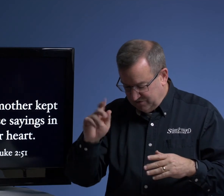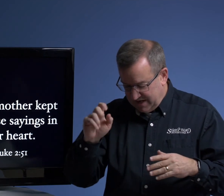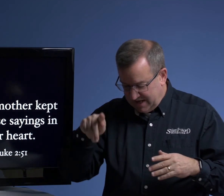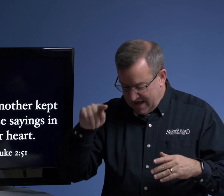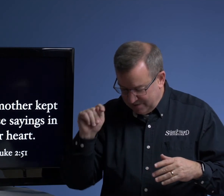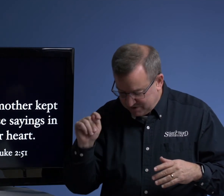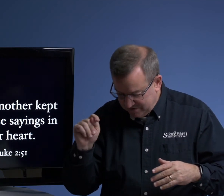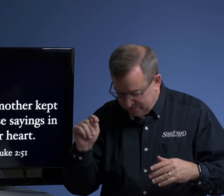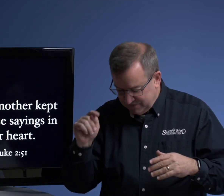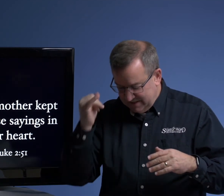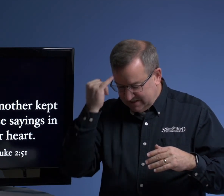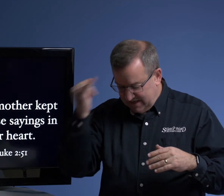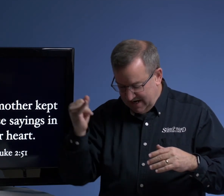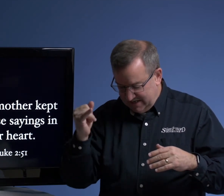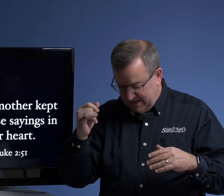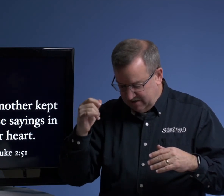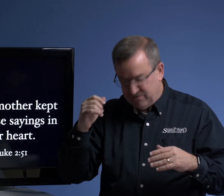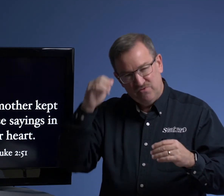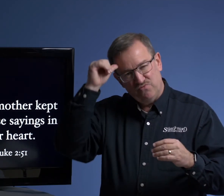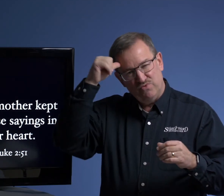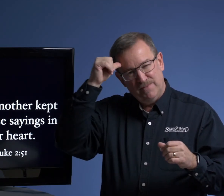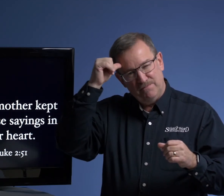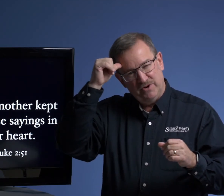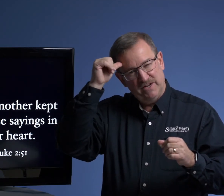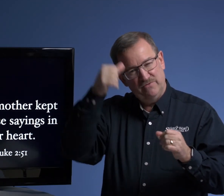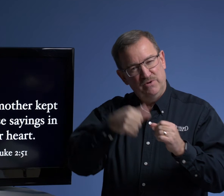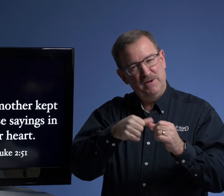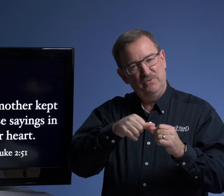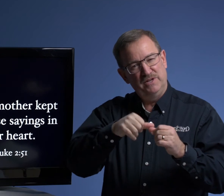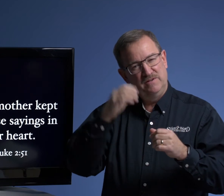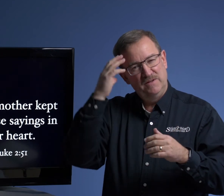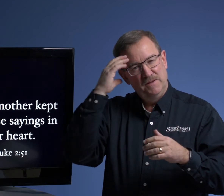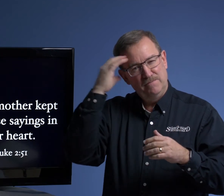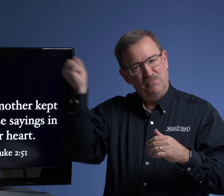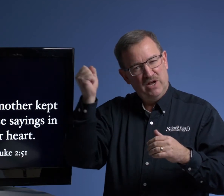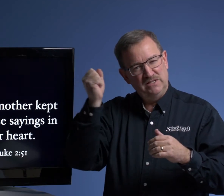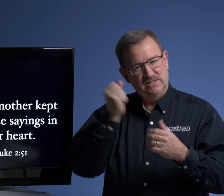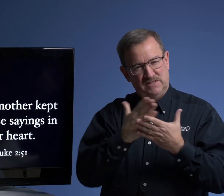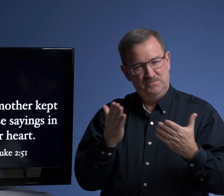kept is the idea of remembering, remembering, memorizing something.